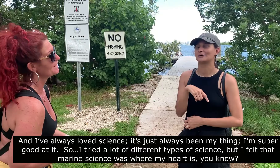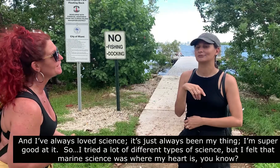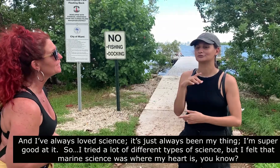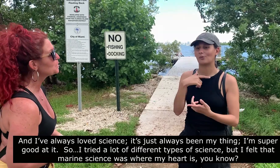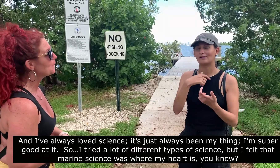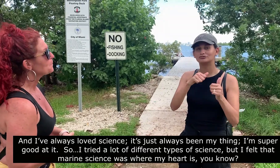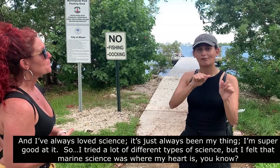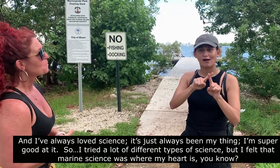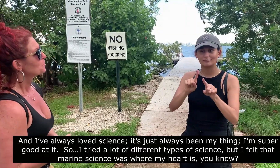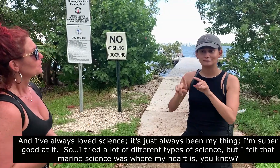at it.